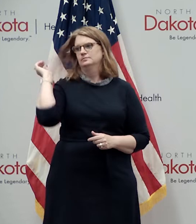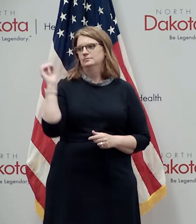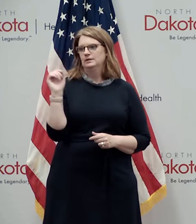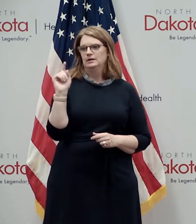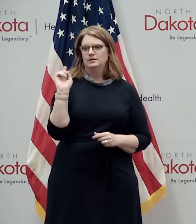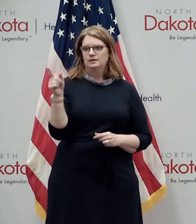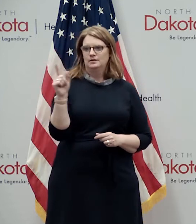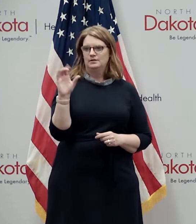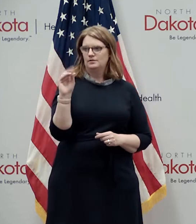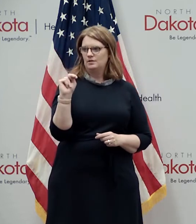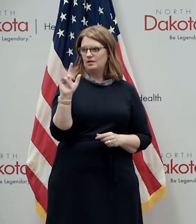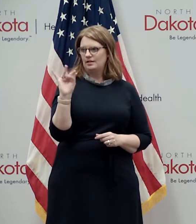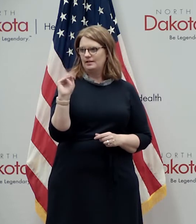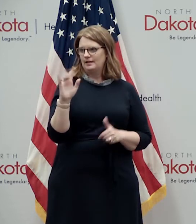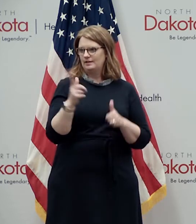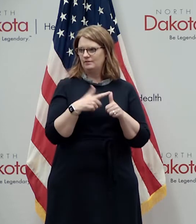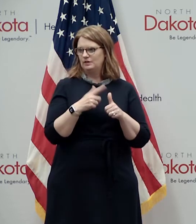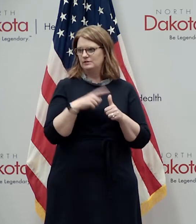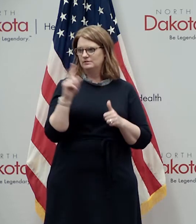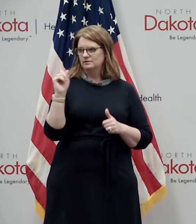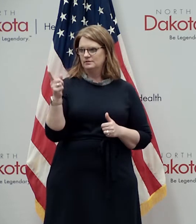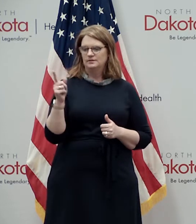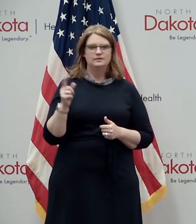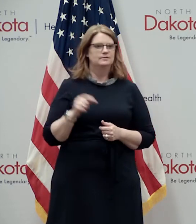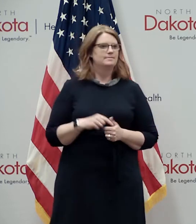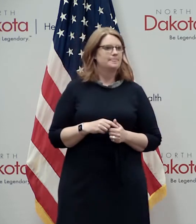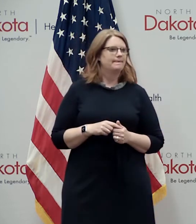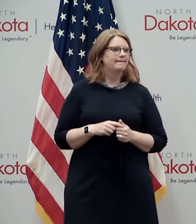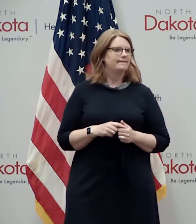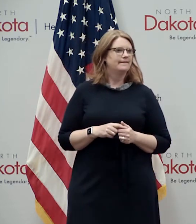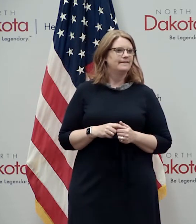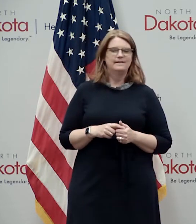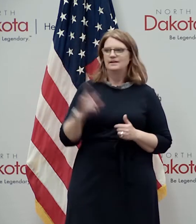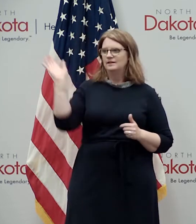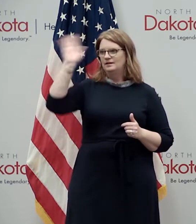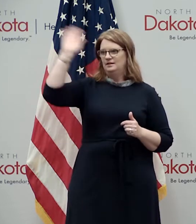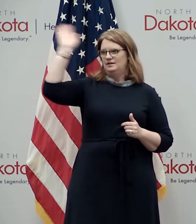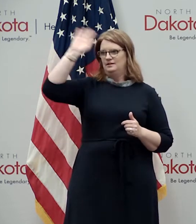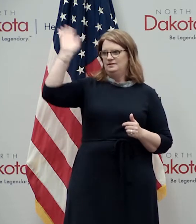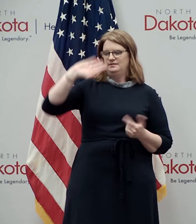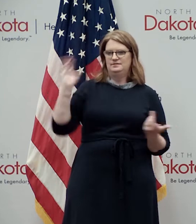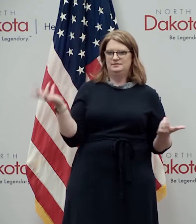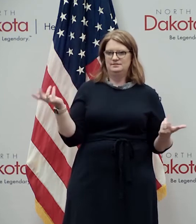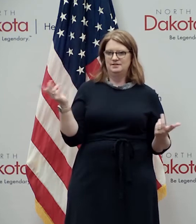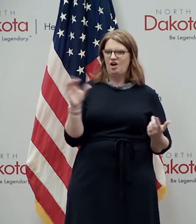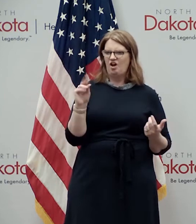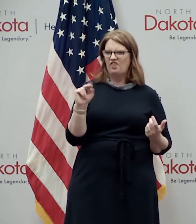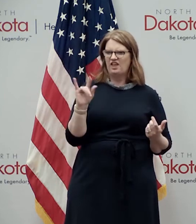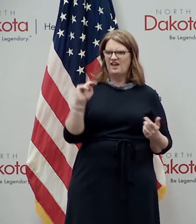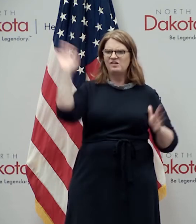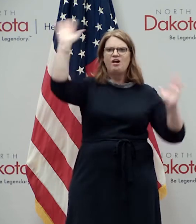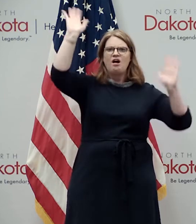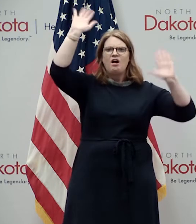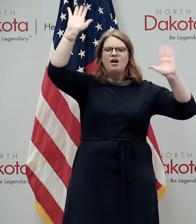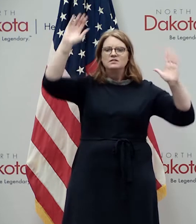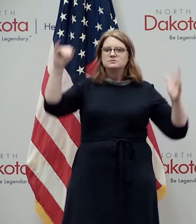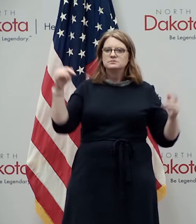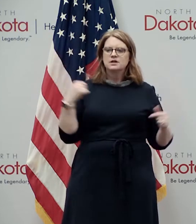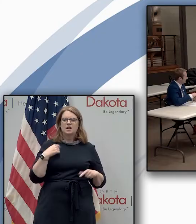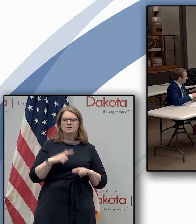i'm going to go online first since it's i think they were waving their hand wildly online i just couldn't couldn't see them